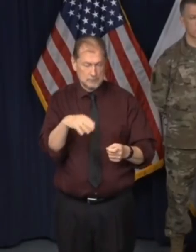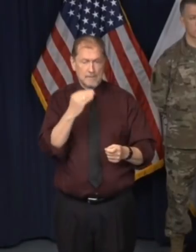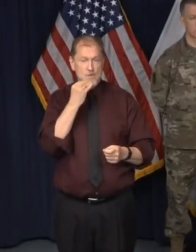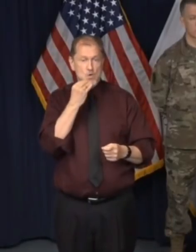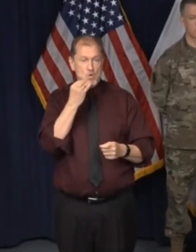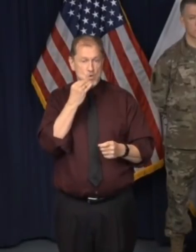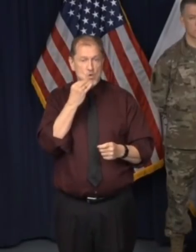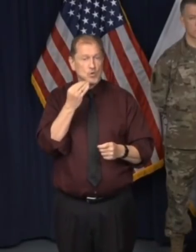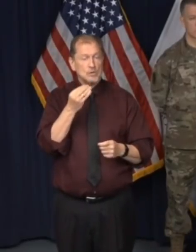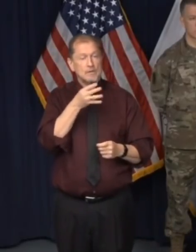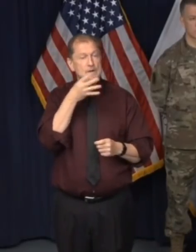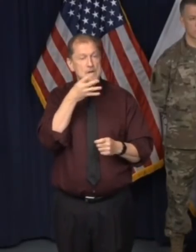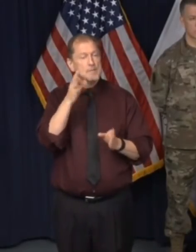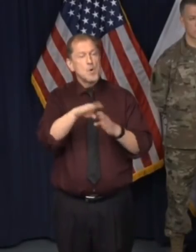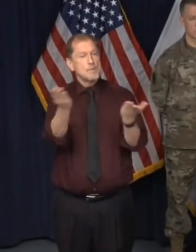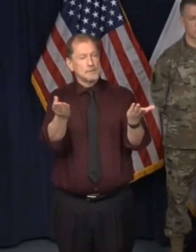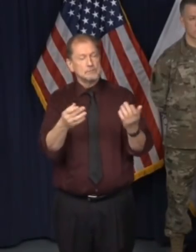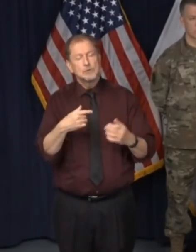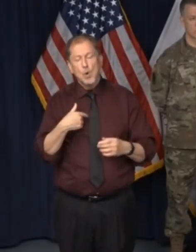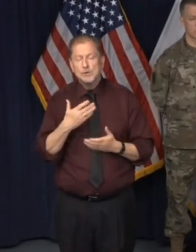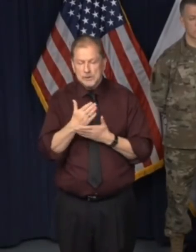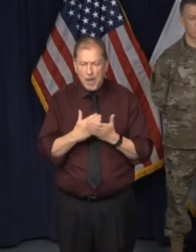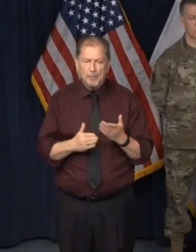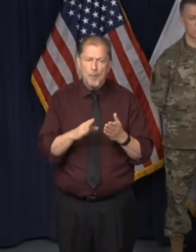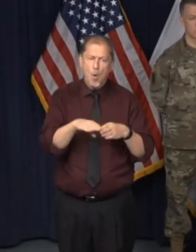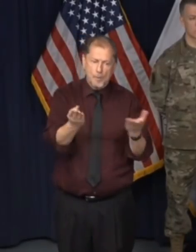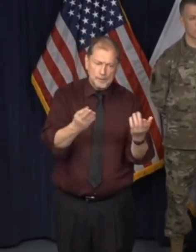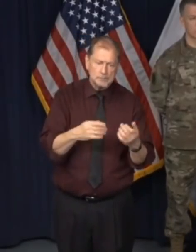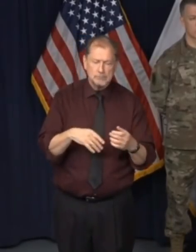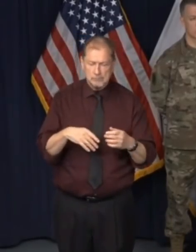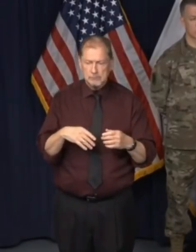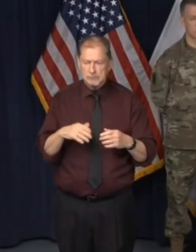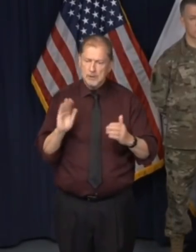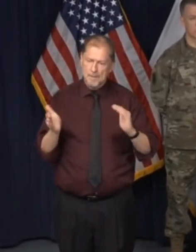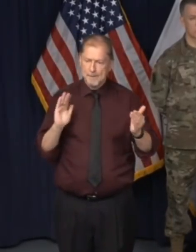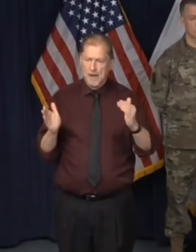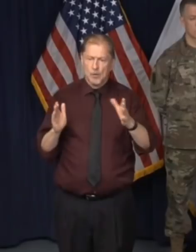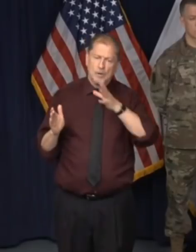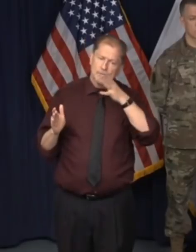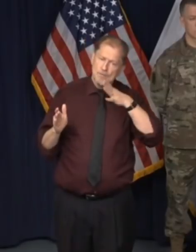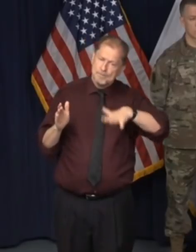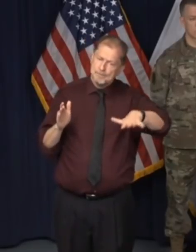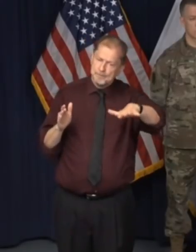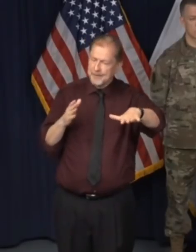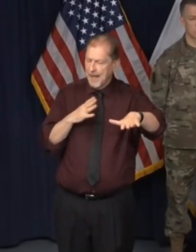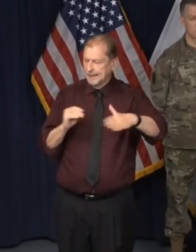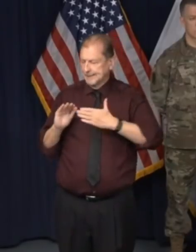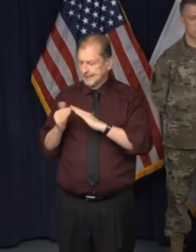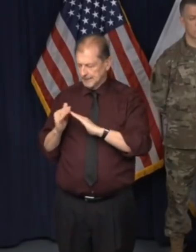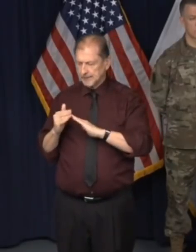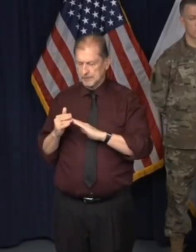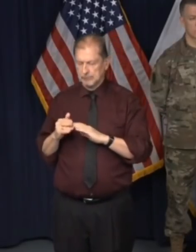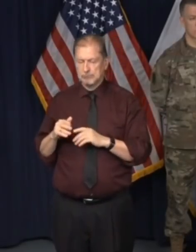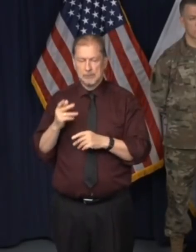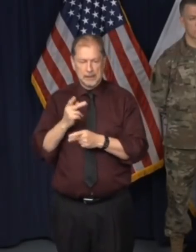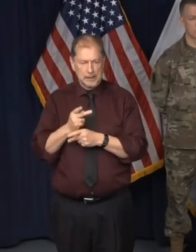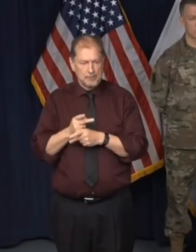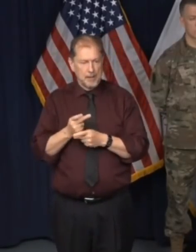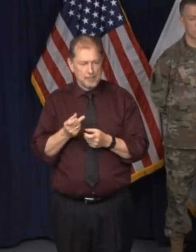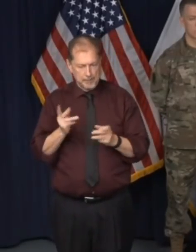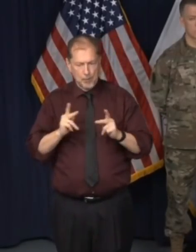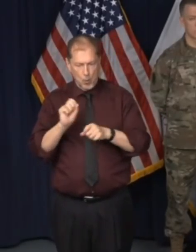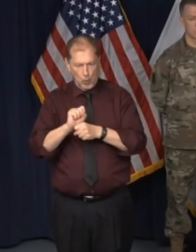you know, how to make differences between urban and rural communities. Um, you know, recognize those differences and let as many people work as possible without